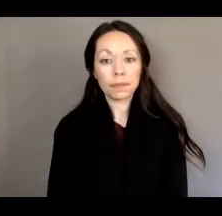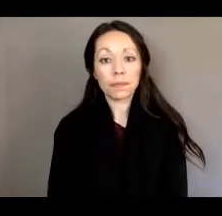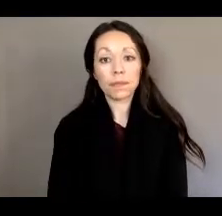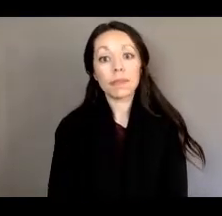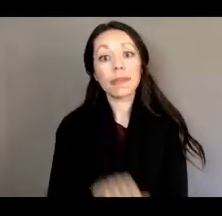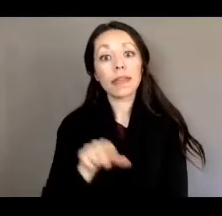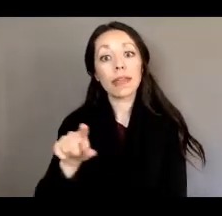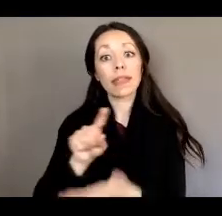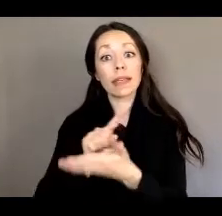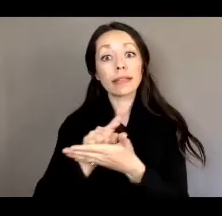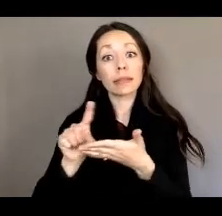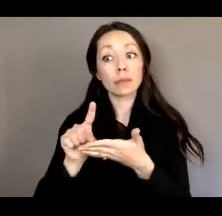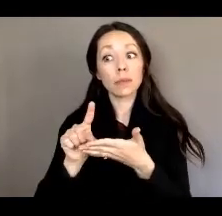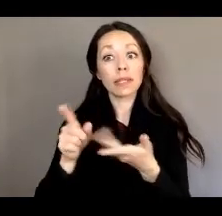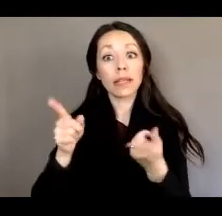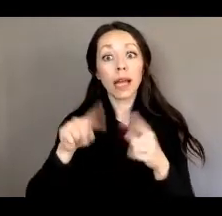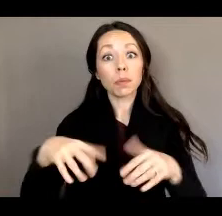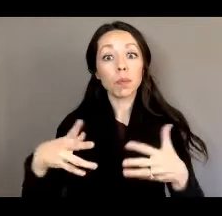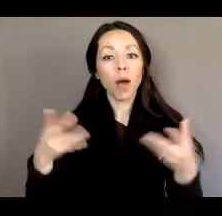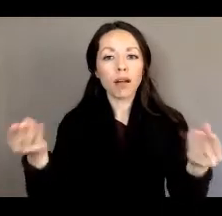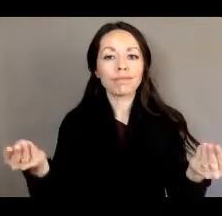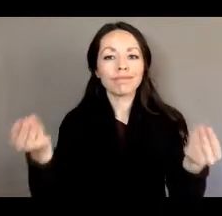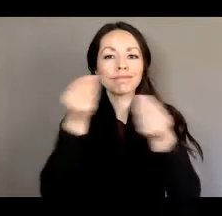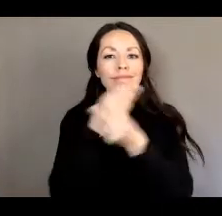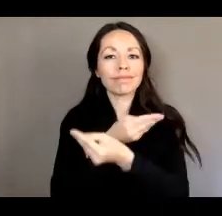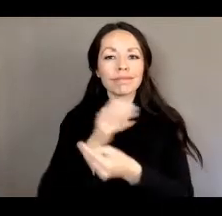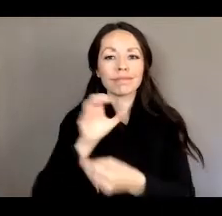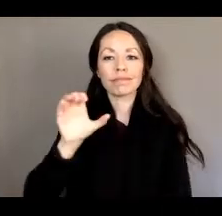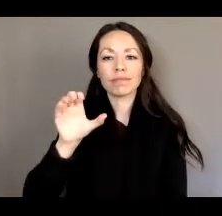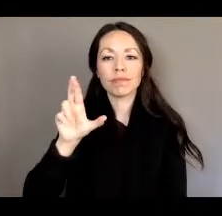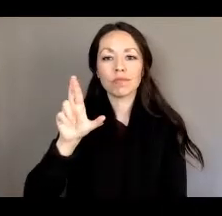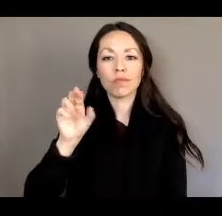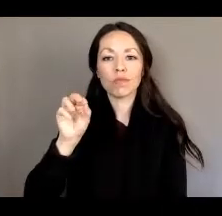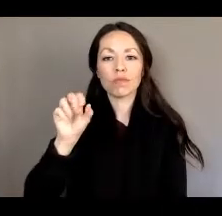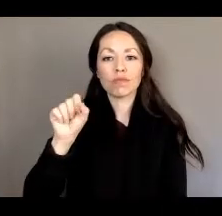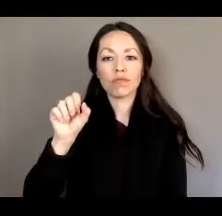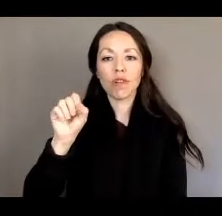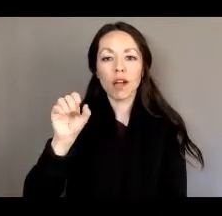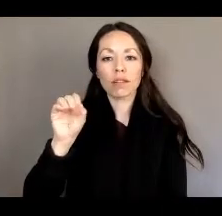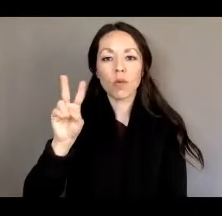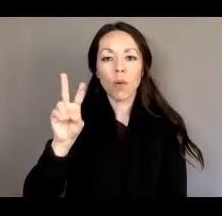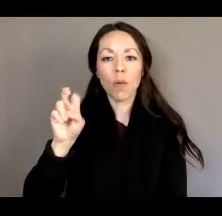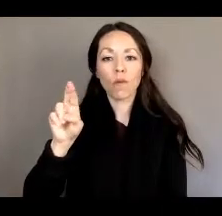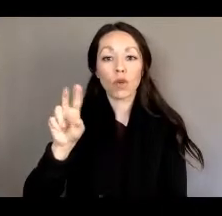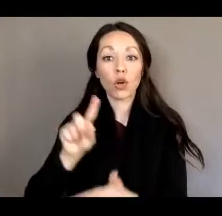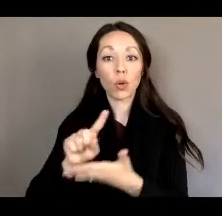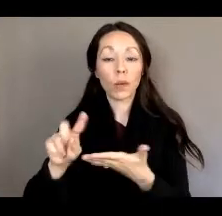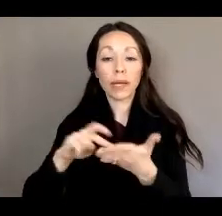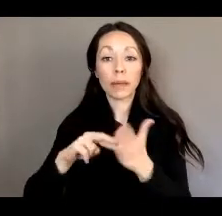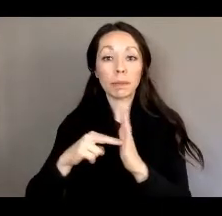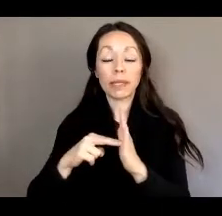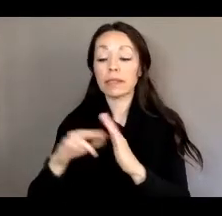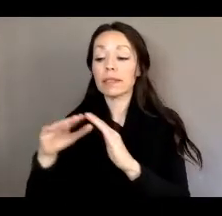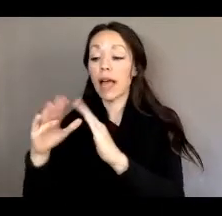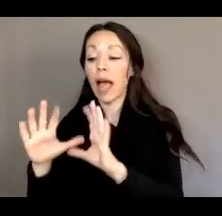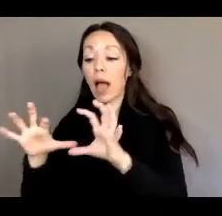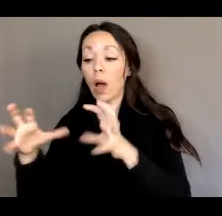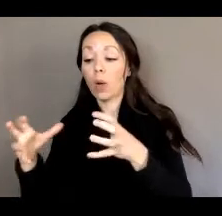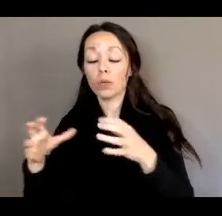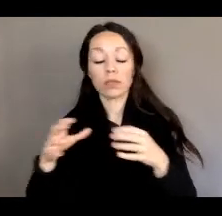week was crossover week. And crossover week is when each chamber, the House and the Senate,